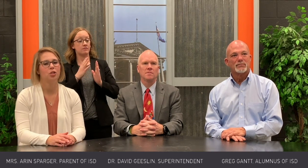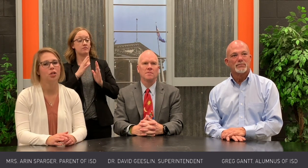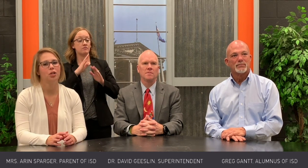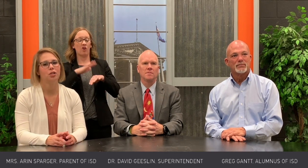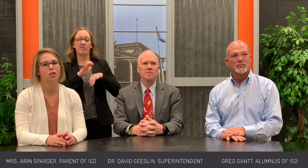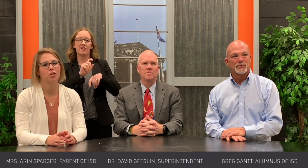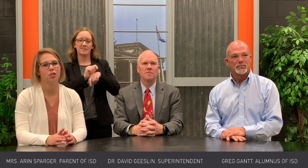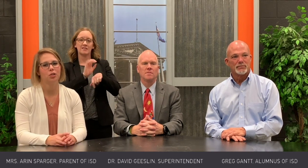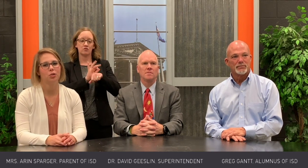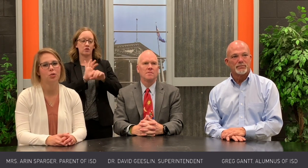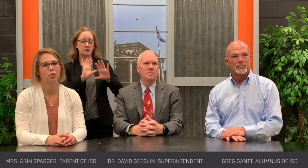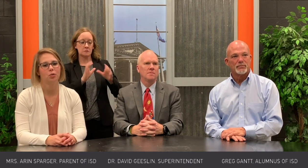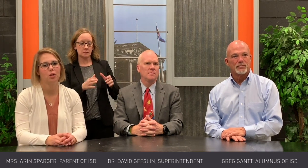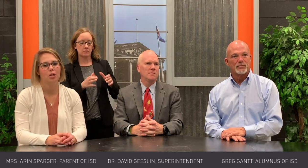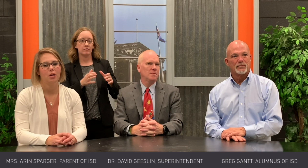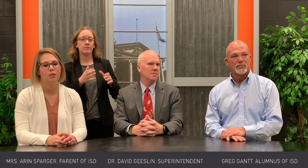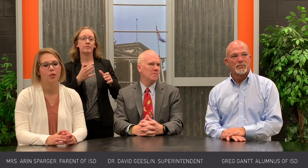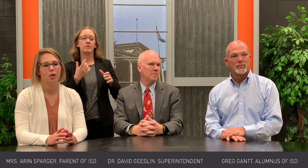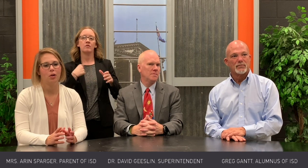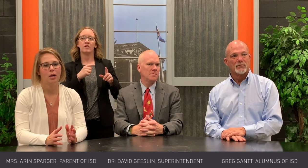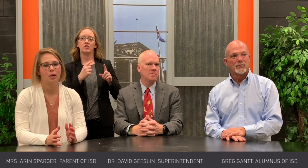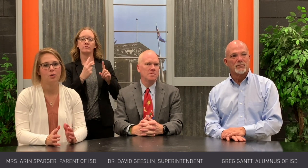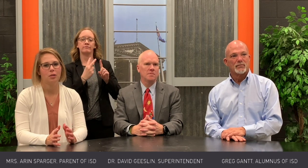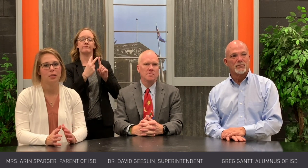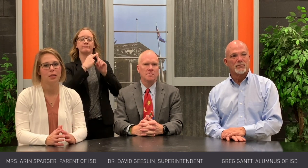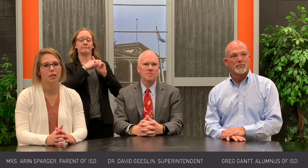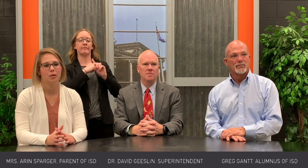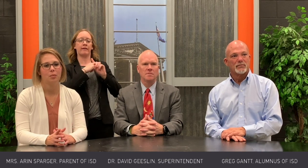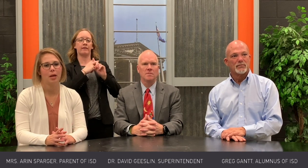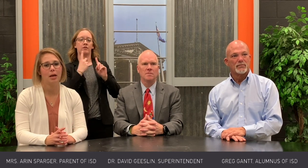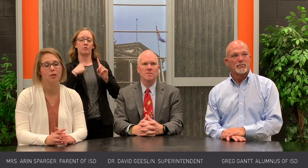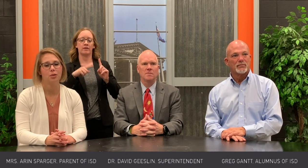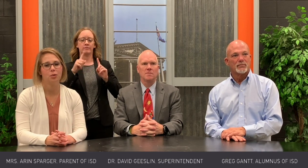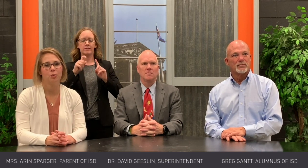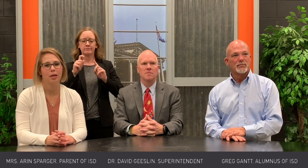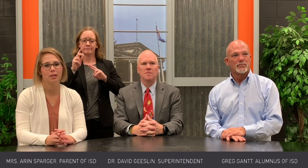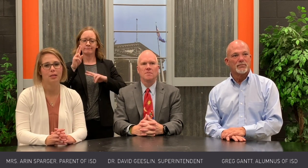been in charge to figure out how to best address the needs of the school.